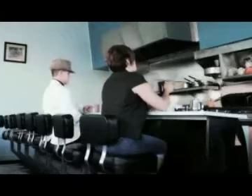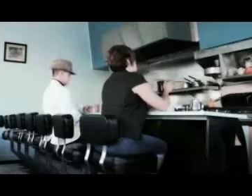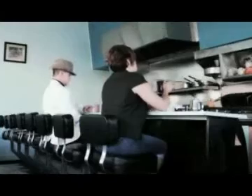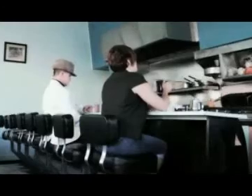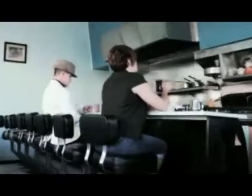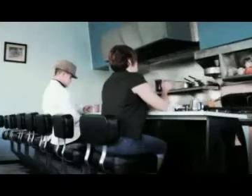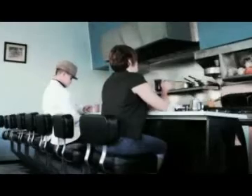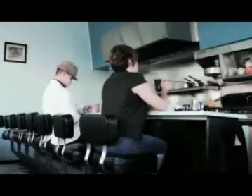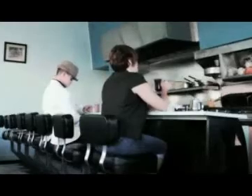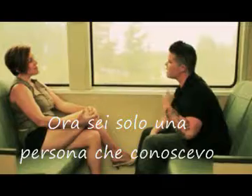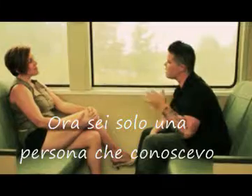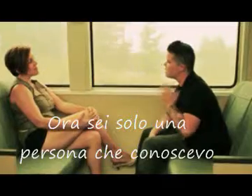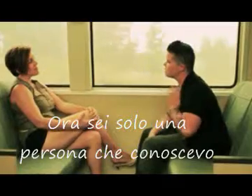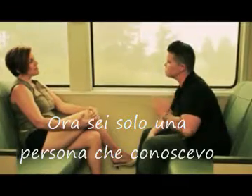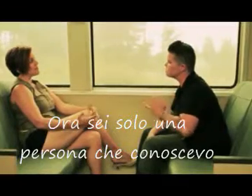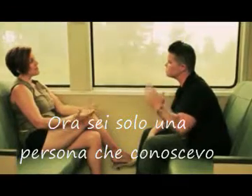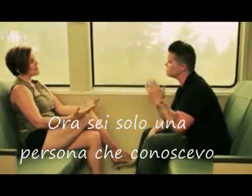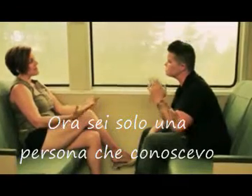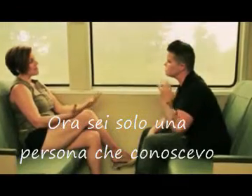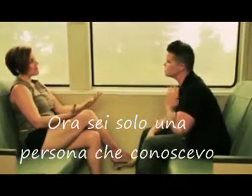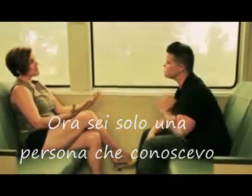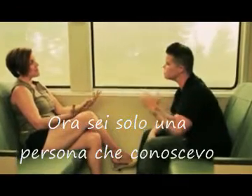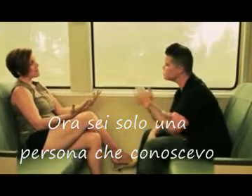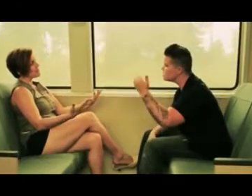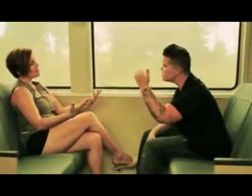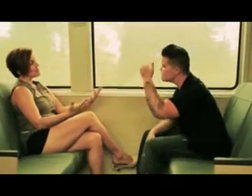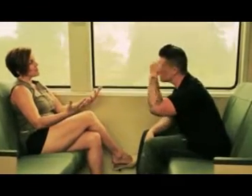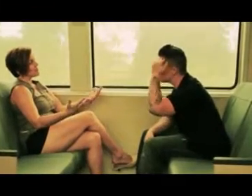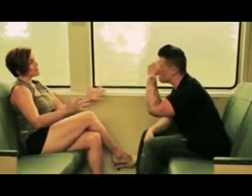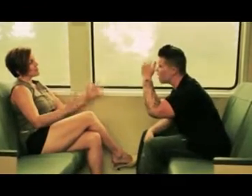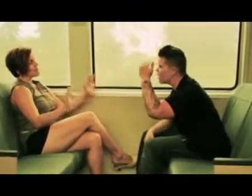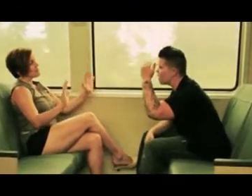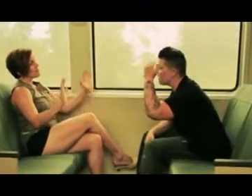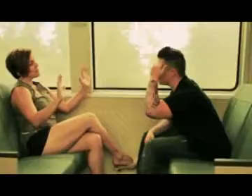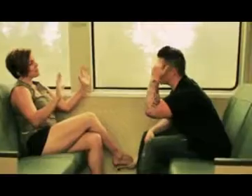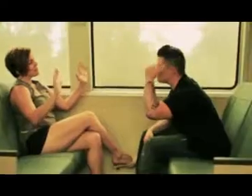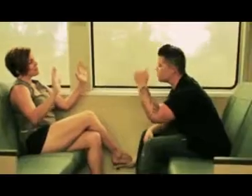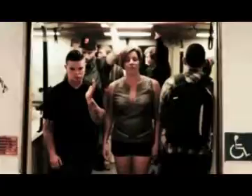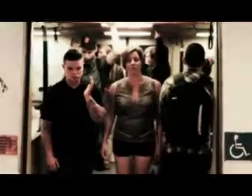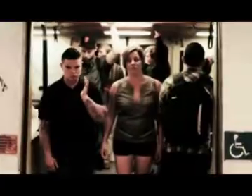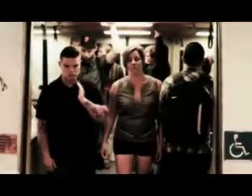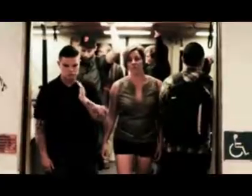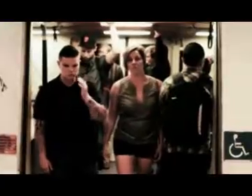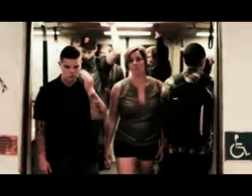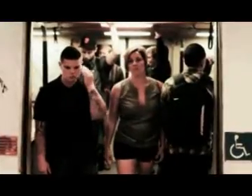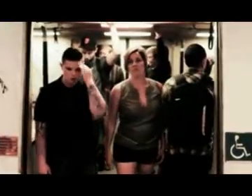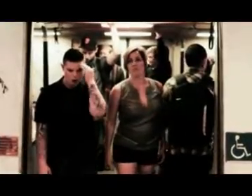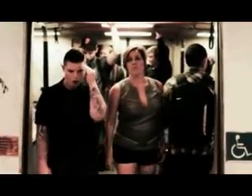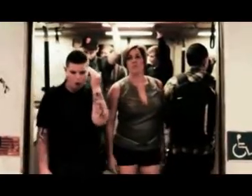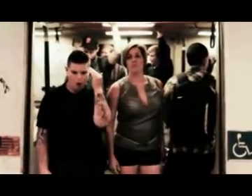I used to know Somebody I used